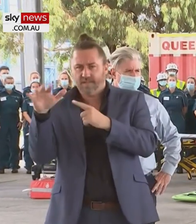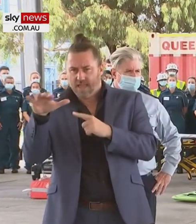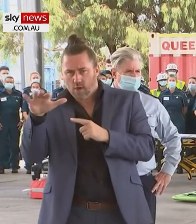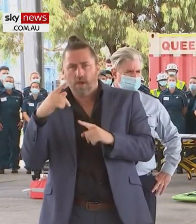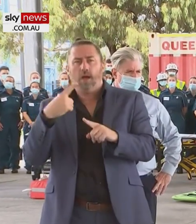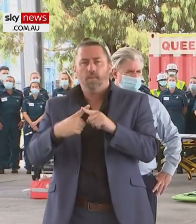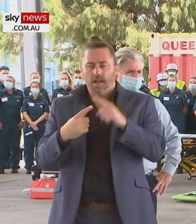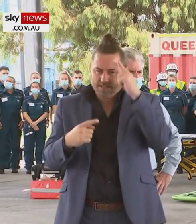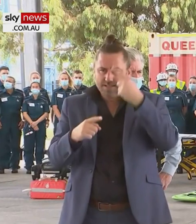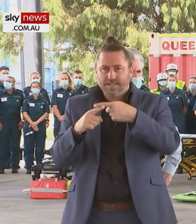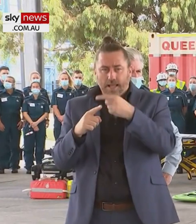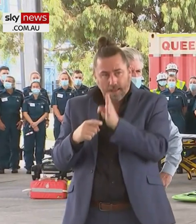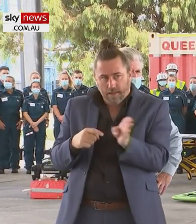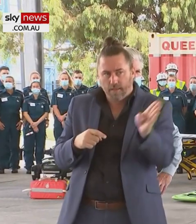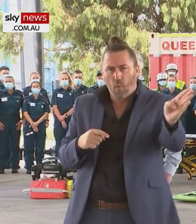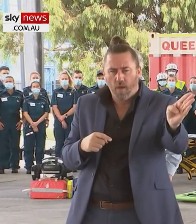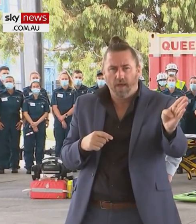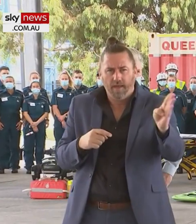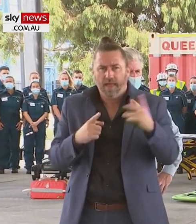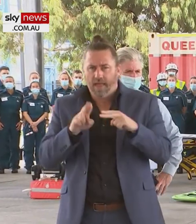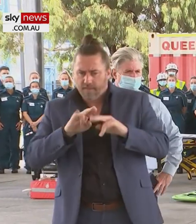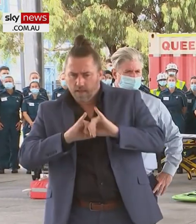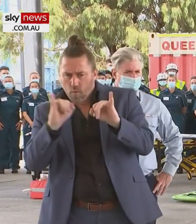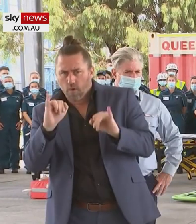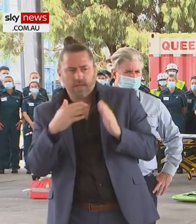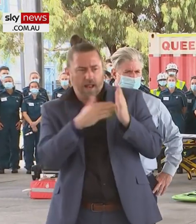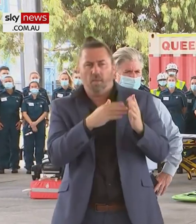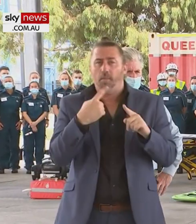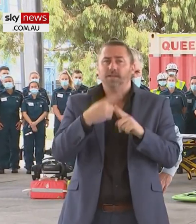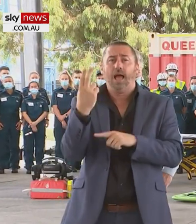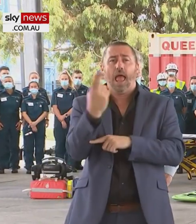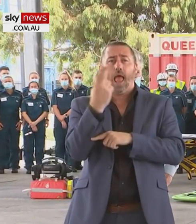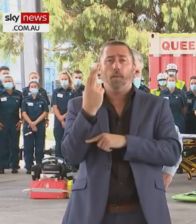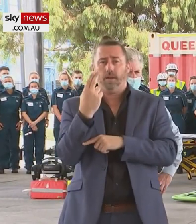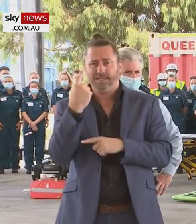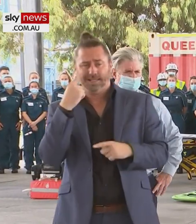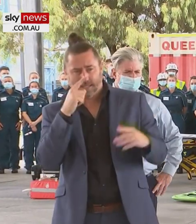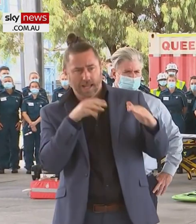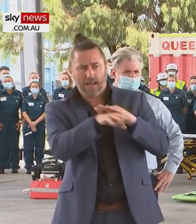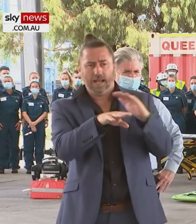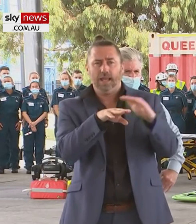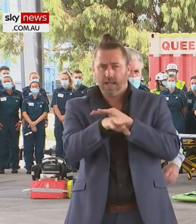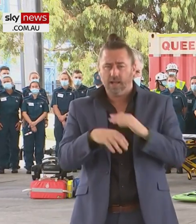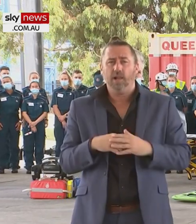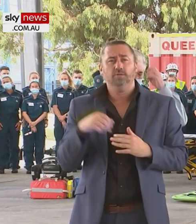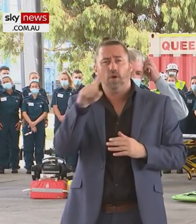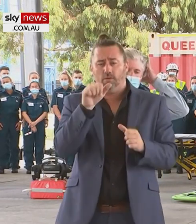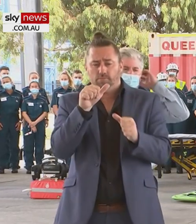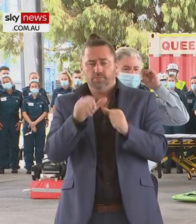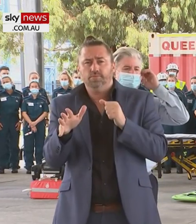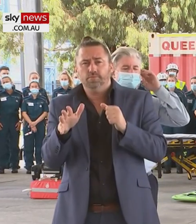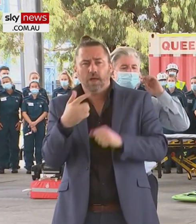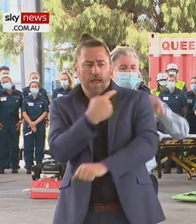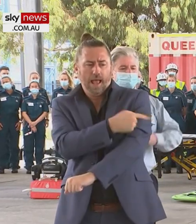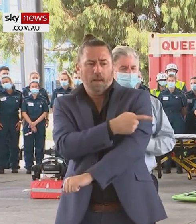flow off our ambulance services. And we're seeing real benefits from our supervisors, our paramedic